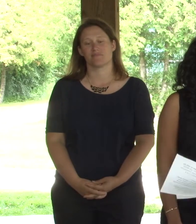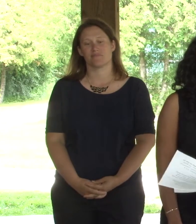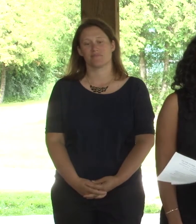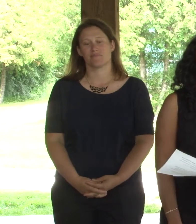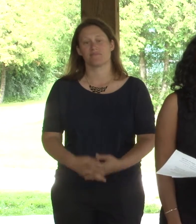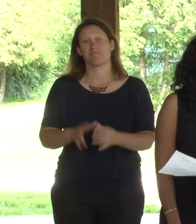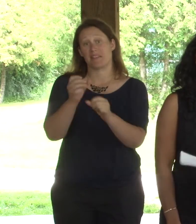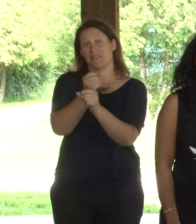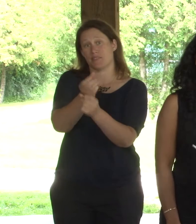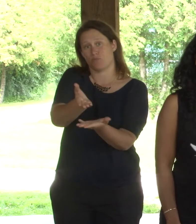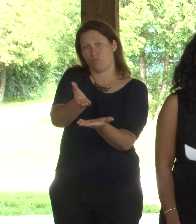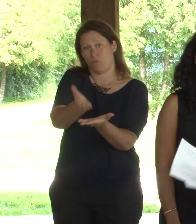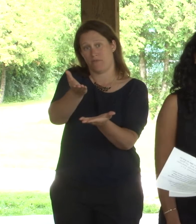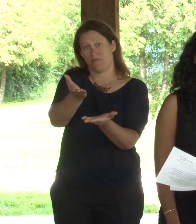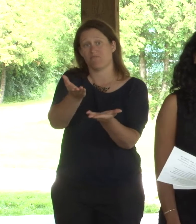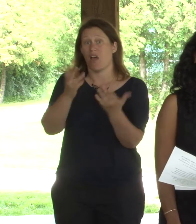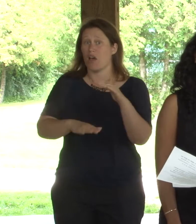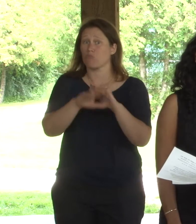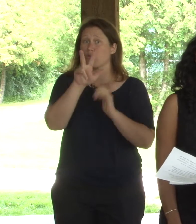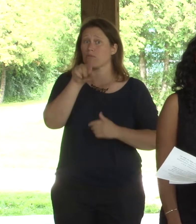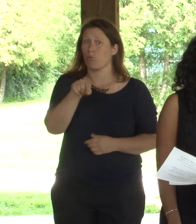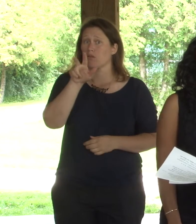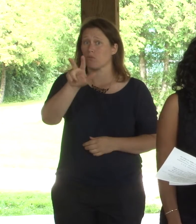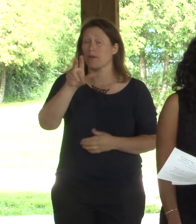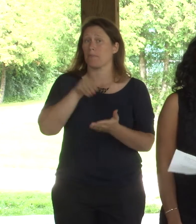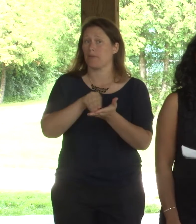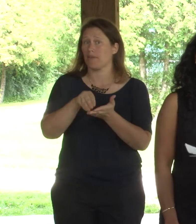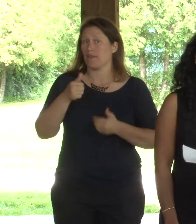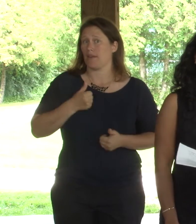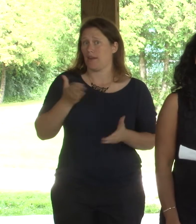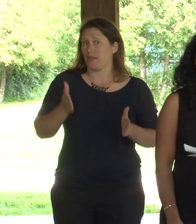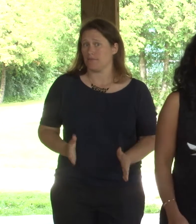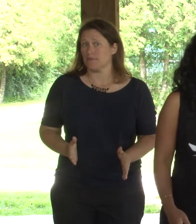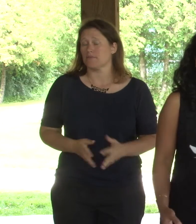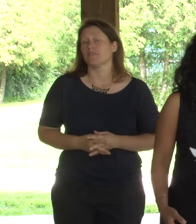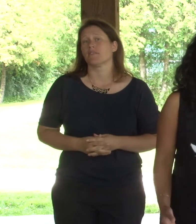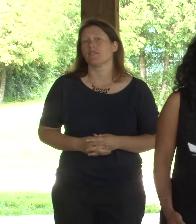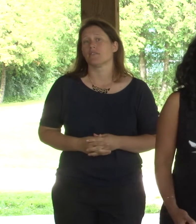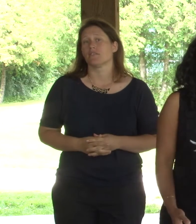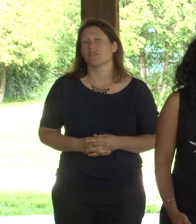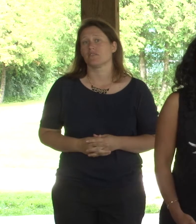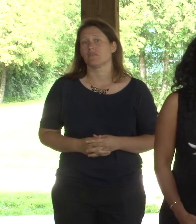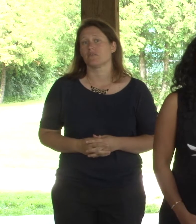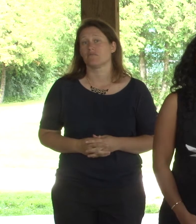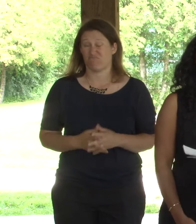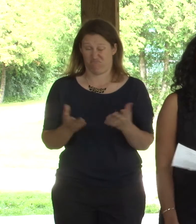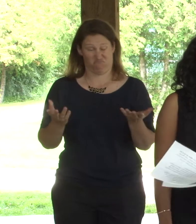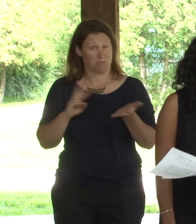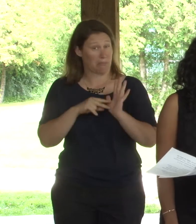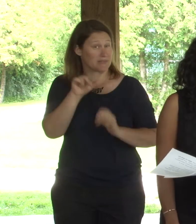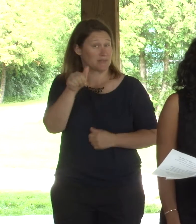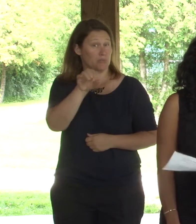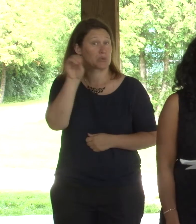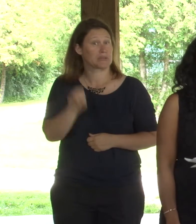According to the statistics, as many as 3.3 million Canadians, nearly 10% of population